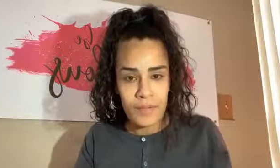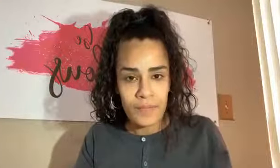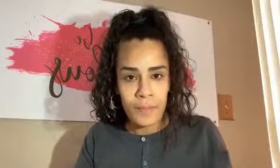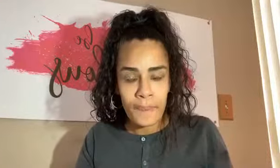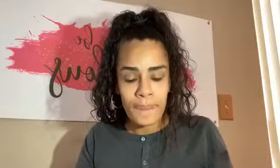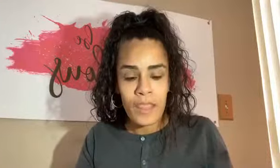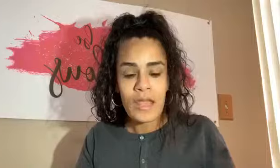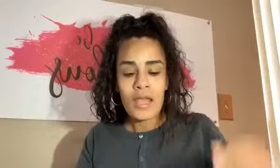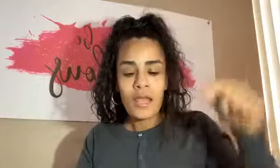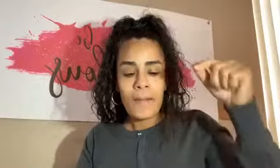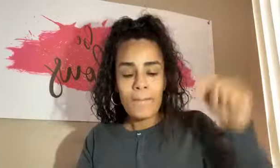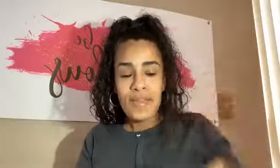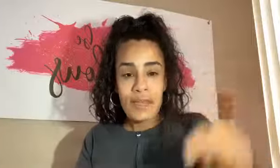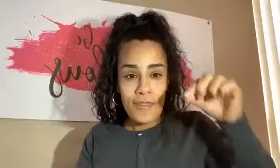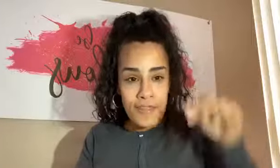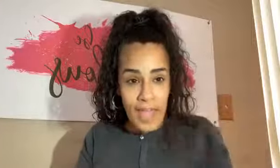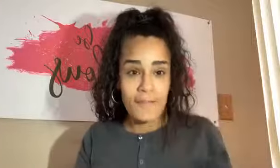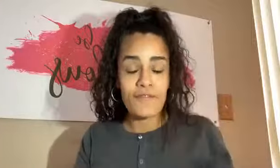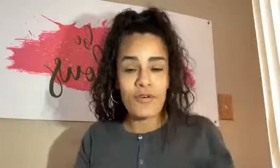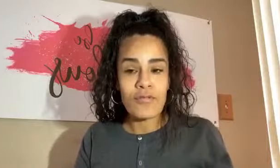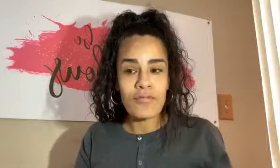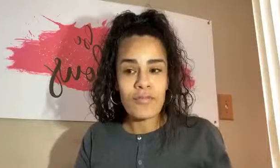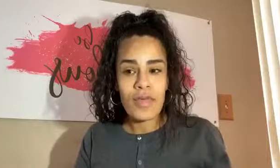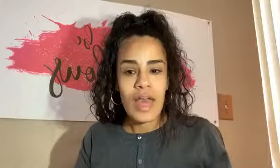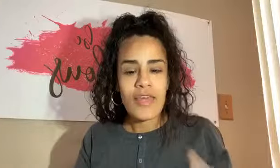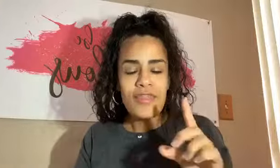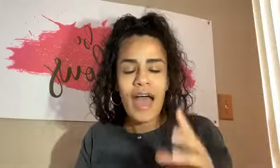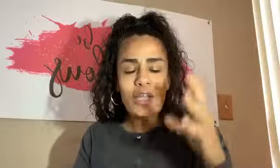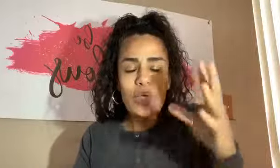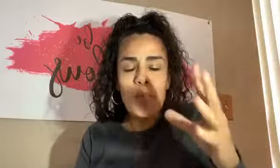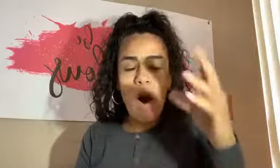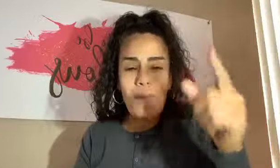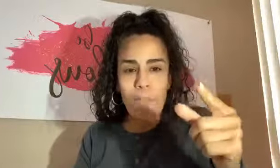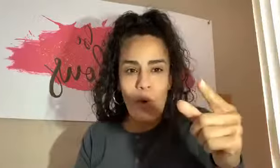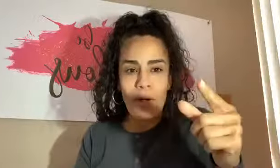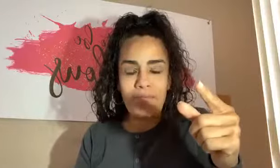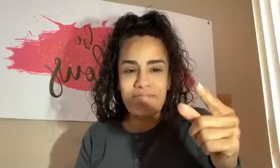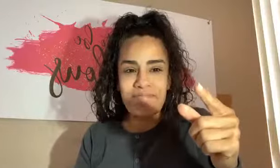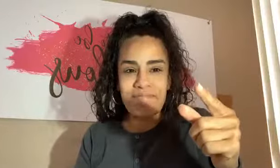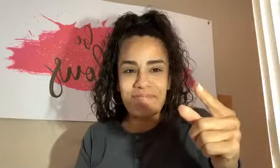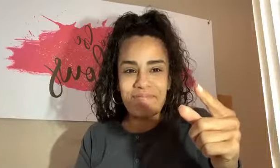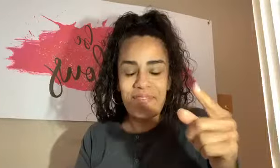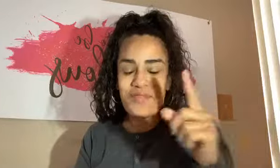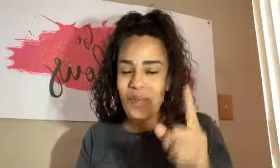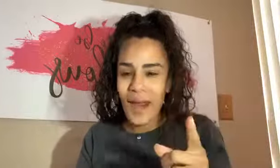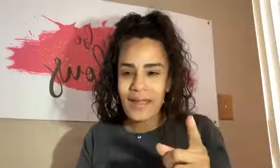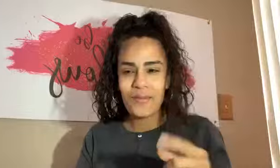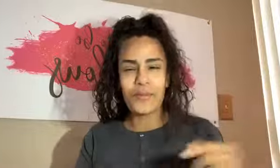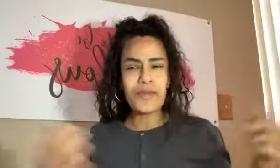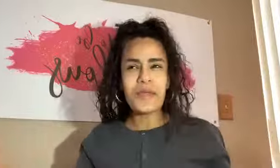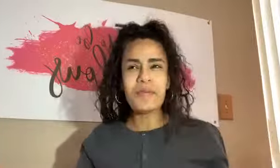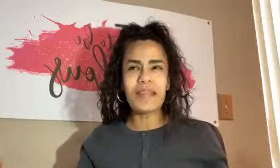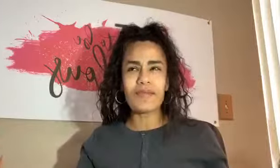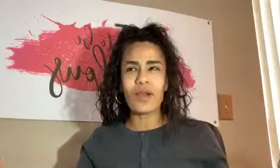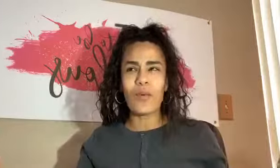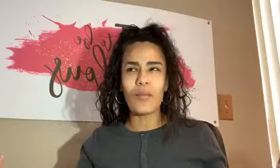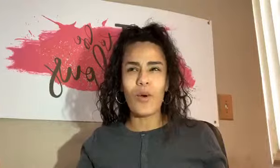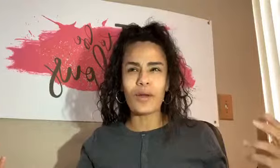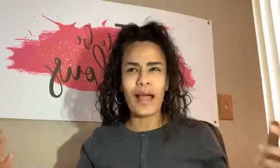be thankful that you want more, right? What do you mean be thankful that I want more, but